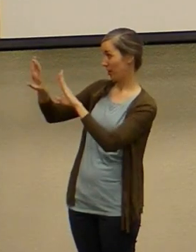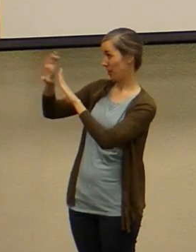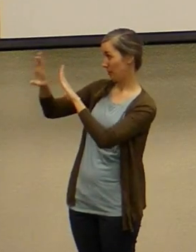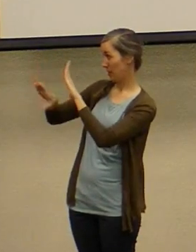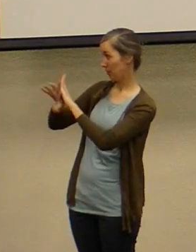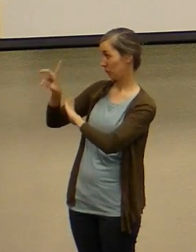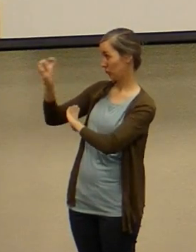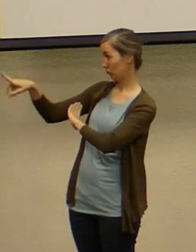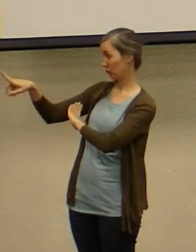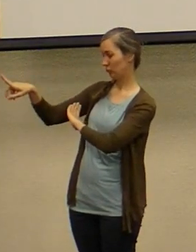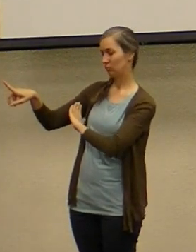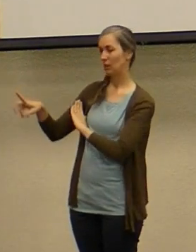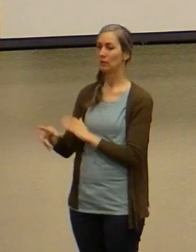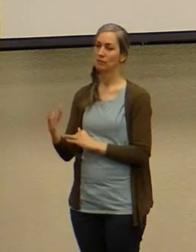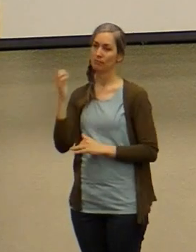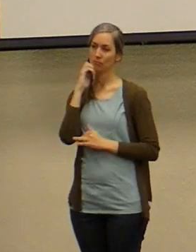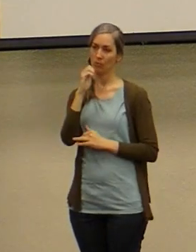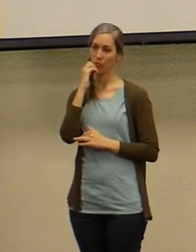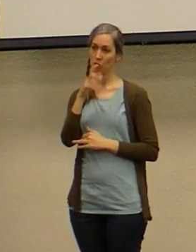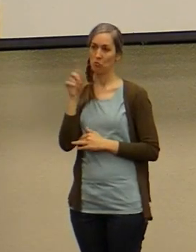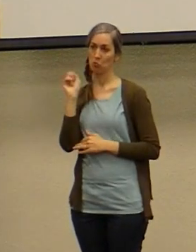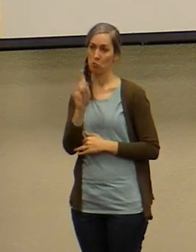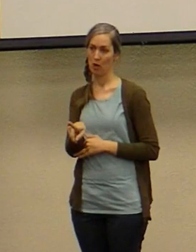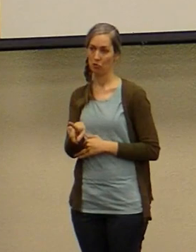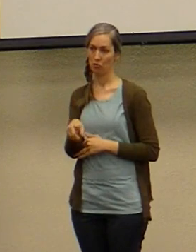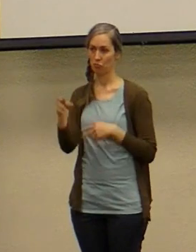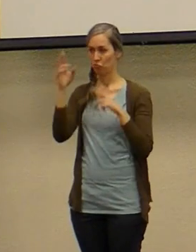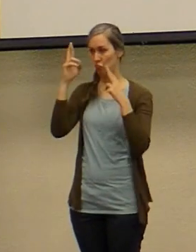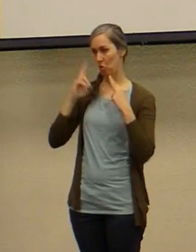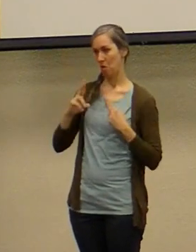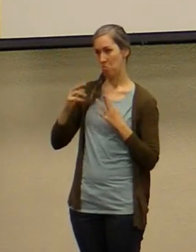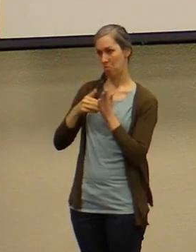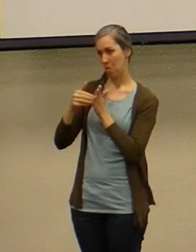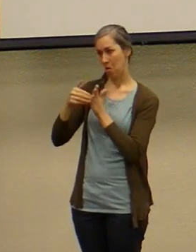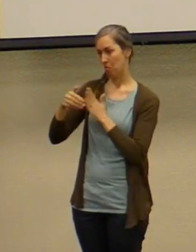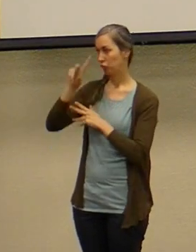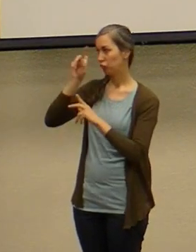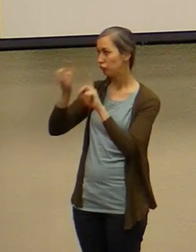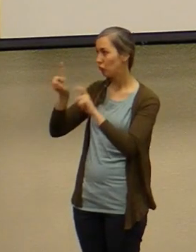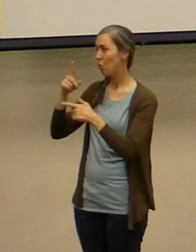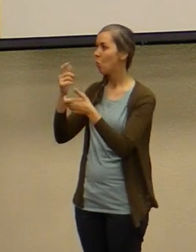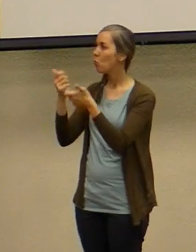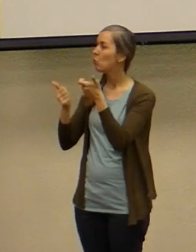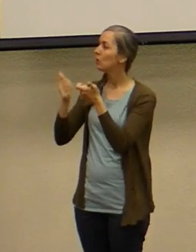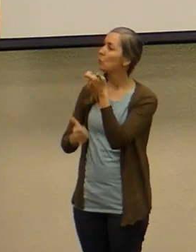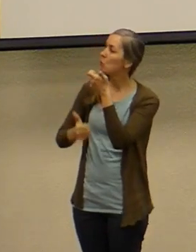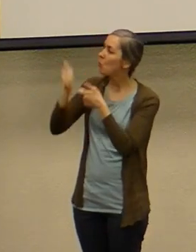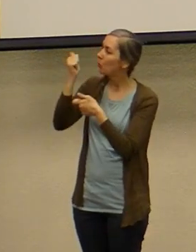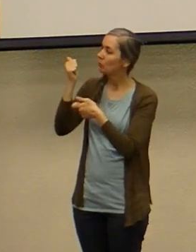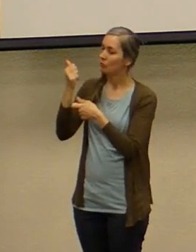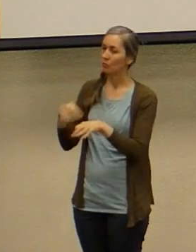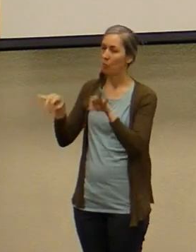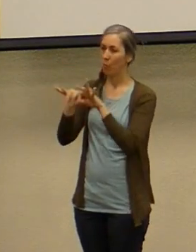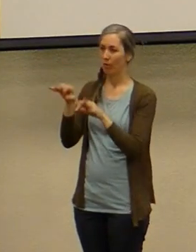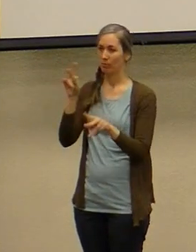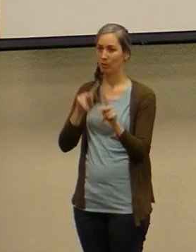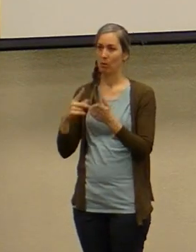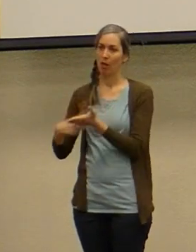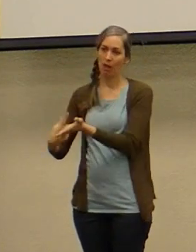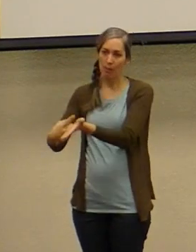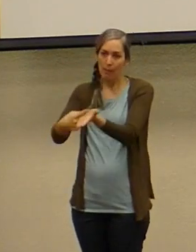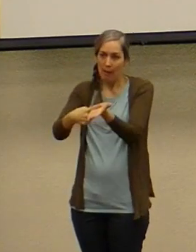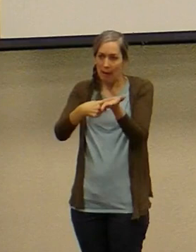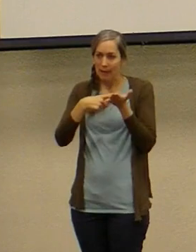pretty common question that was asked of jewish rabbis at the time what's the most important and there was debates all over the place so it's a pretty common